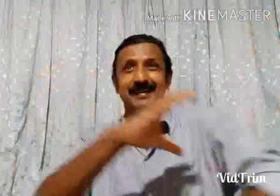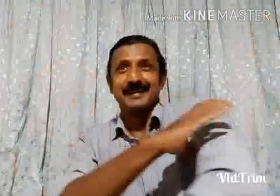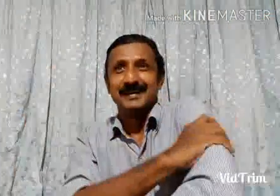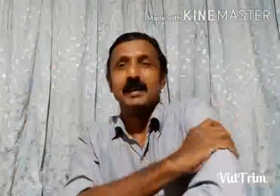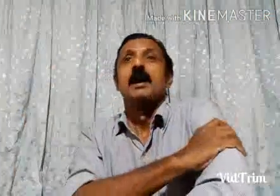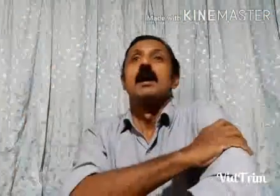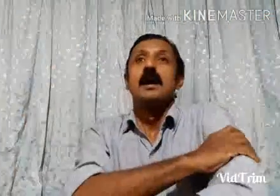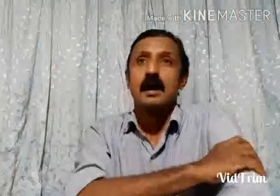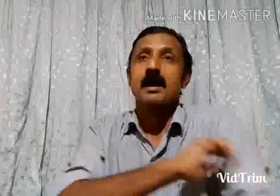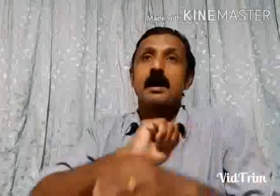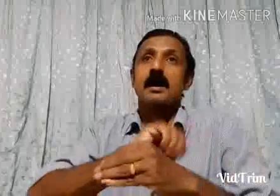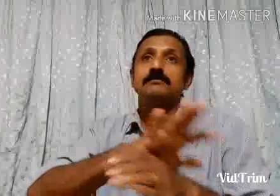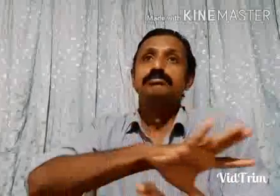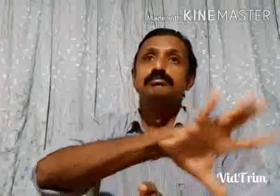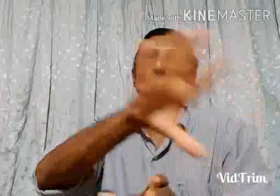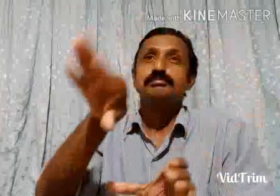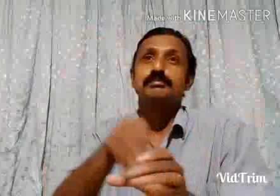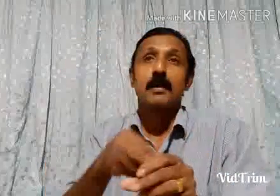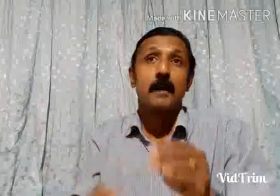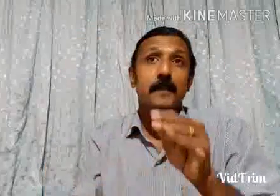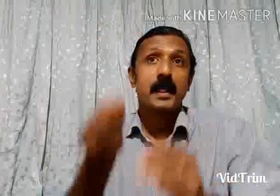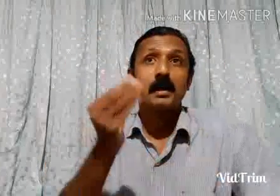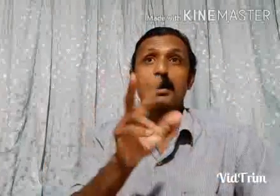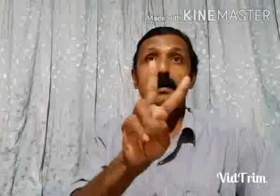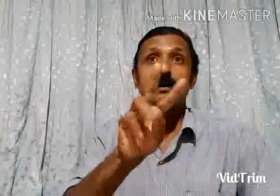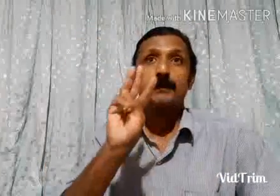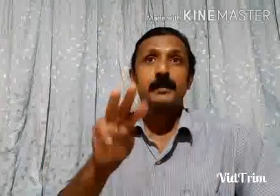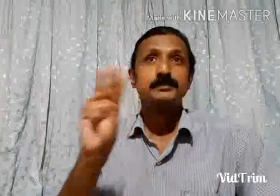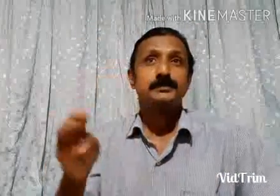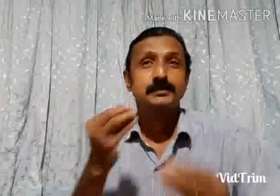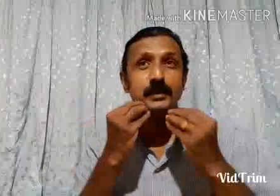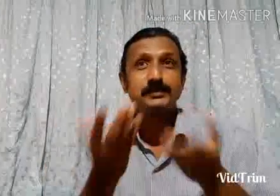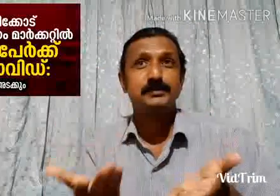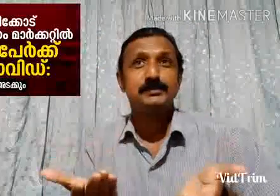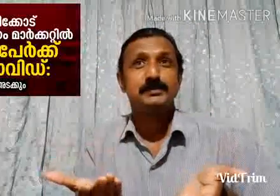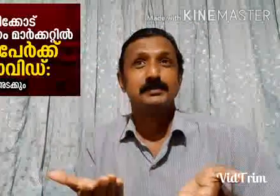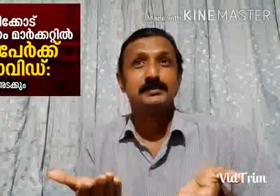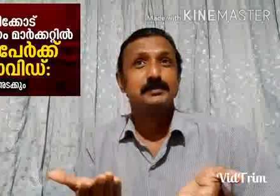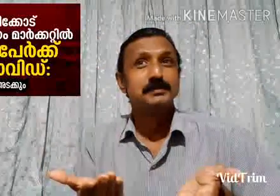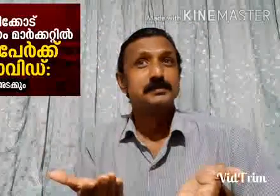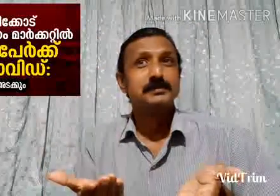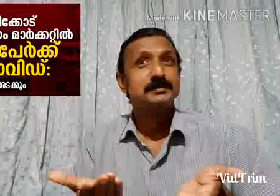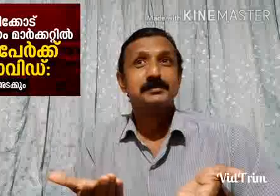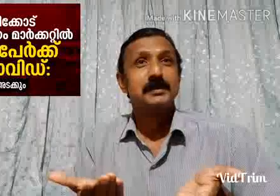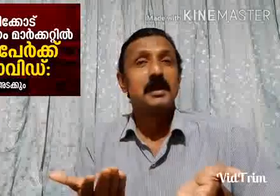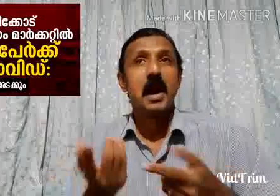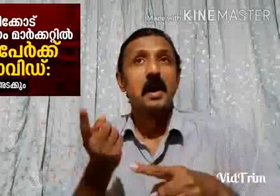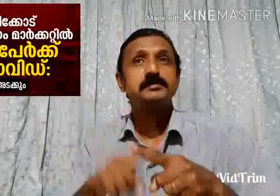about You I haven't seen these I'm not even sure what. You must come